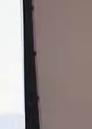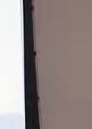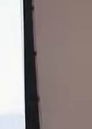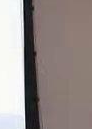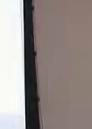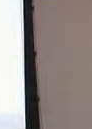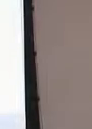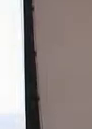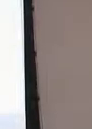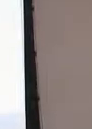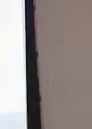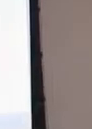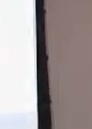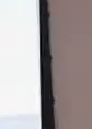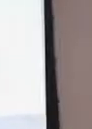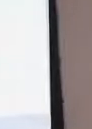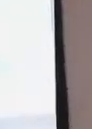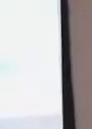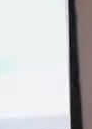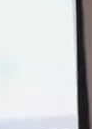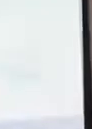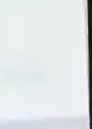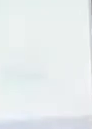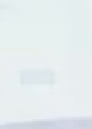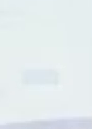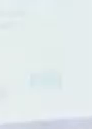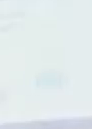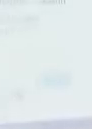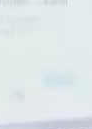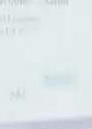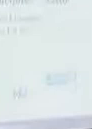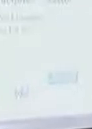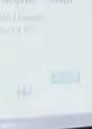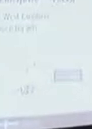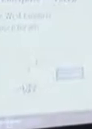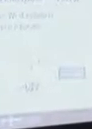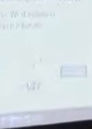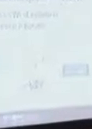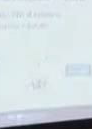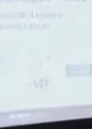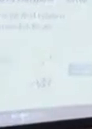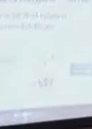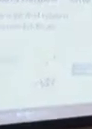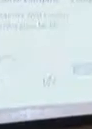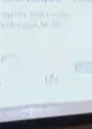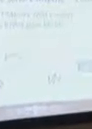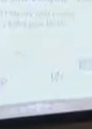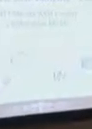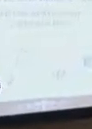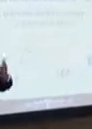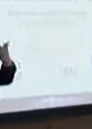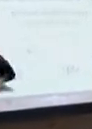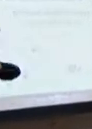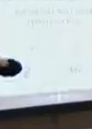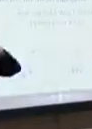Ron being here, I always remember at an Allardale civic dinner where the mayor, a long, long time